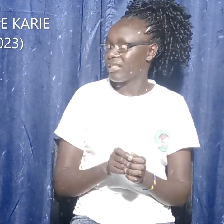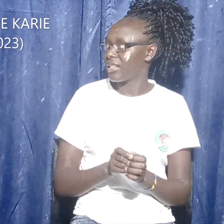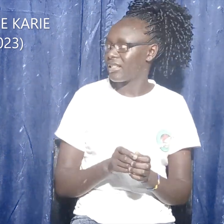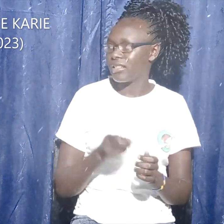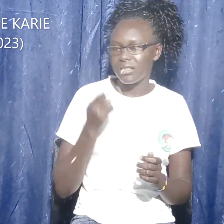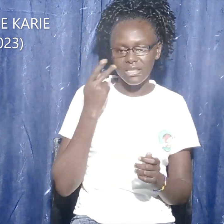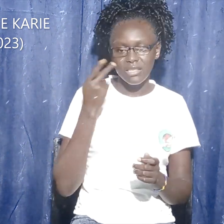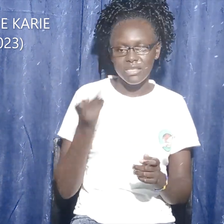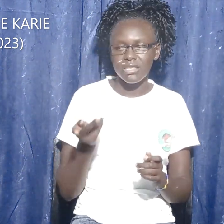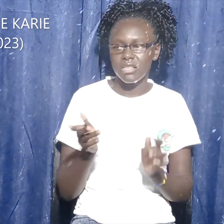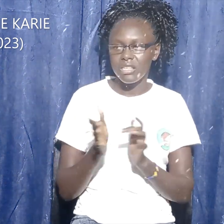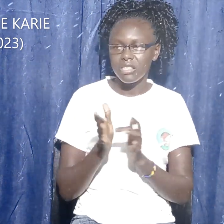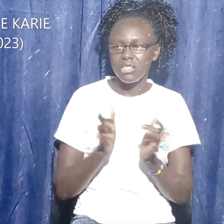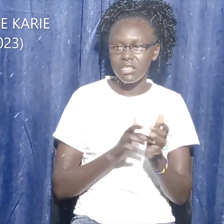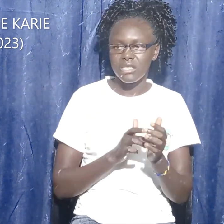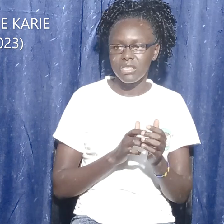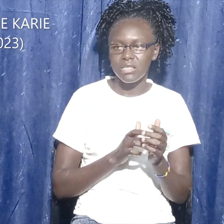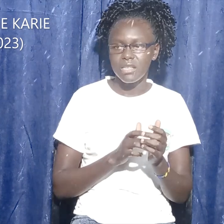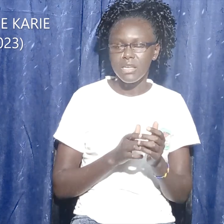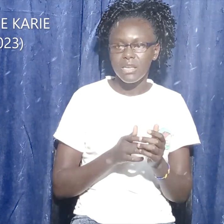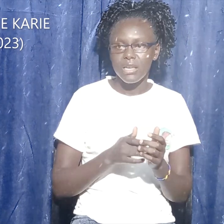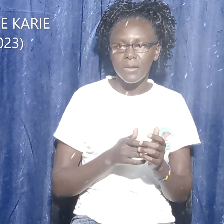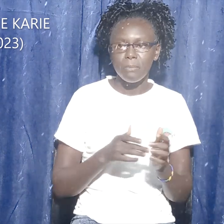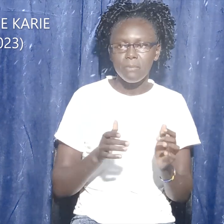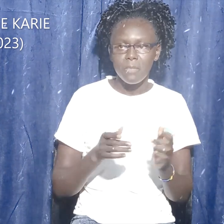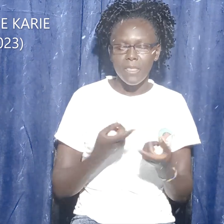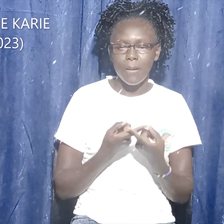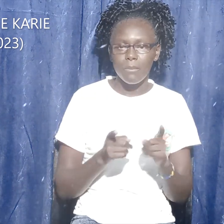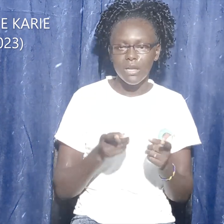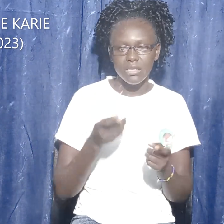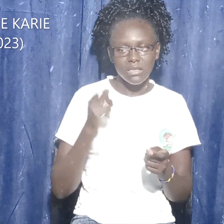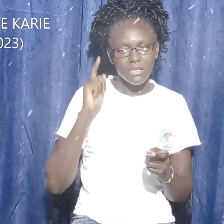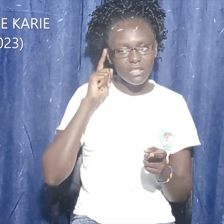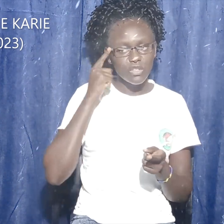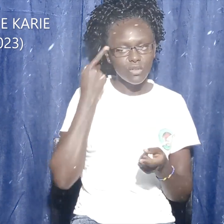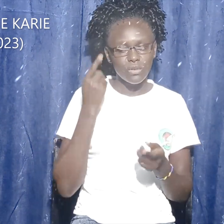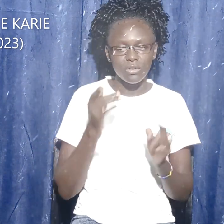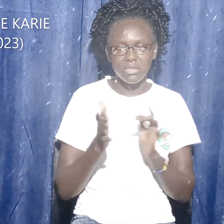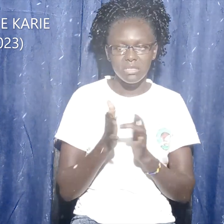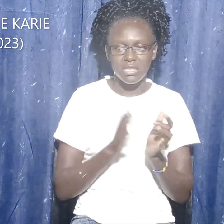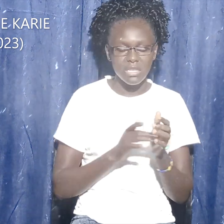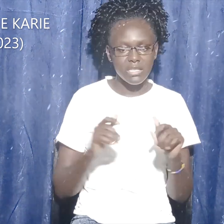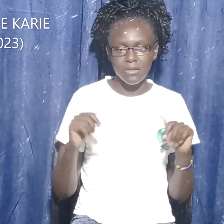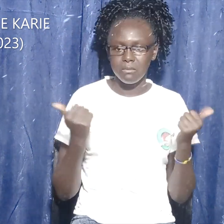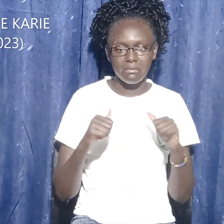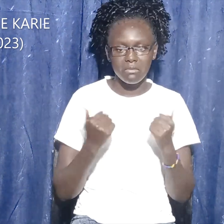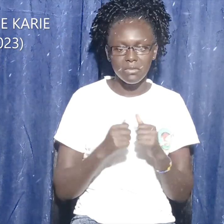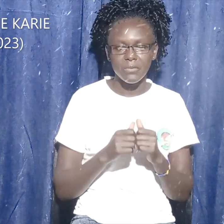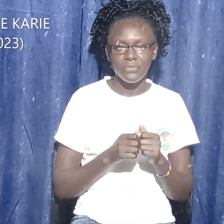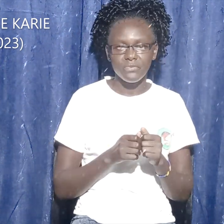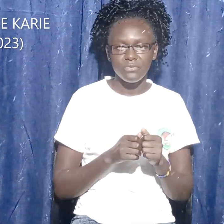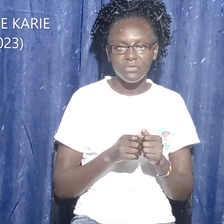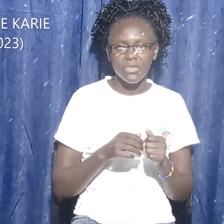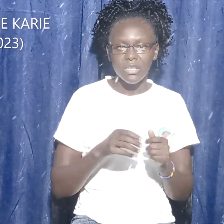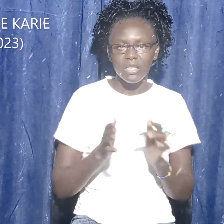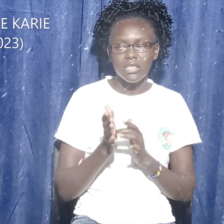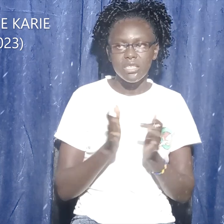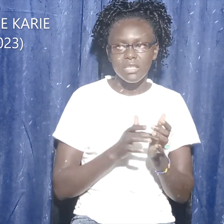she did not know that it was Jesus. Jesus asked, Mary, woman, why are you